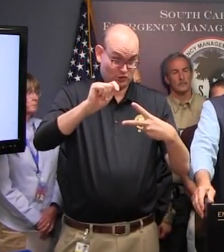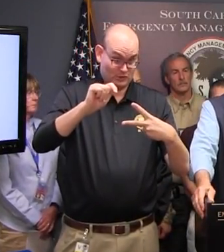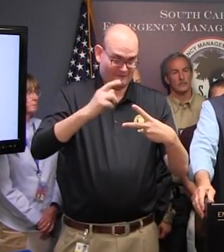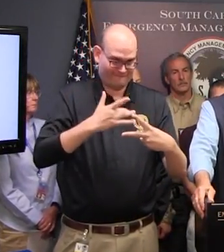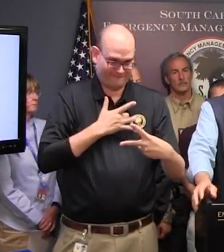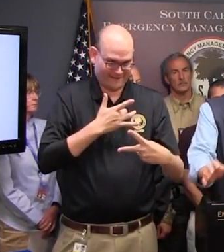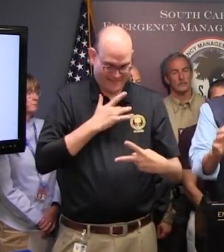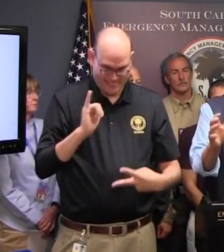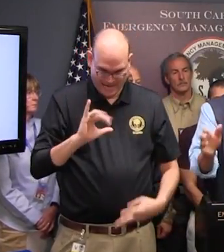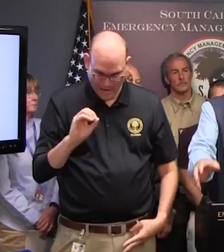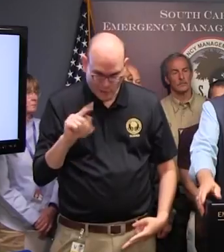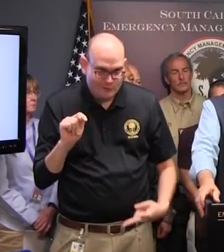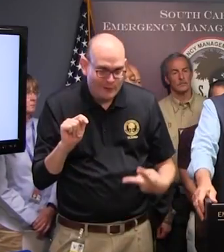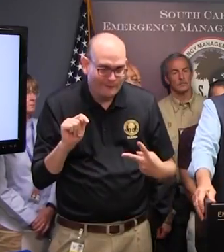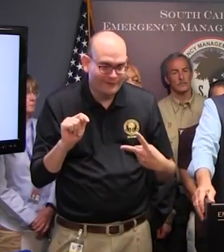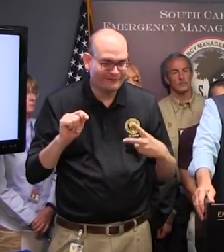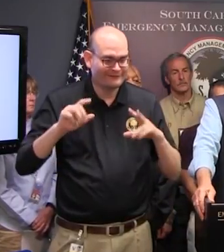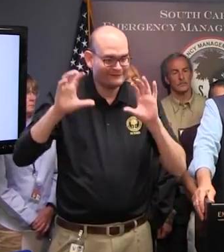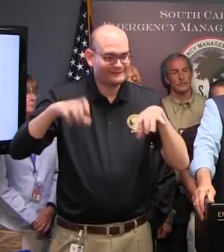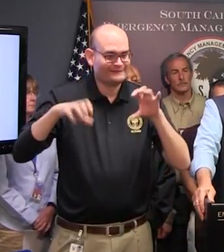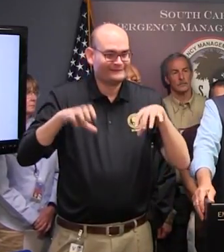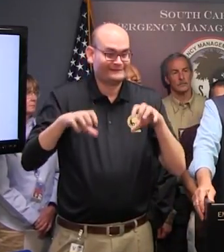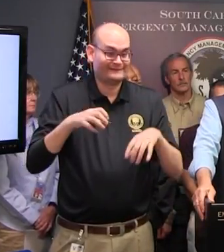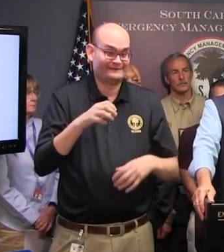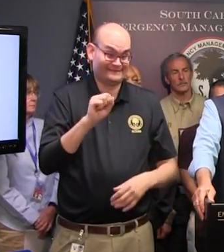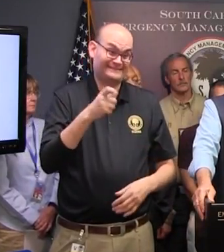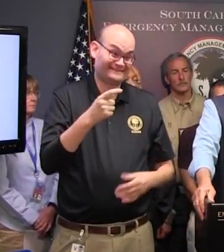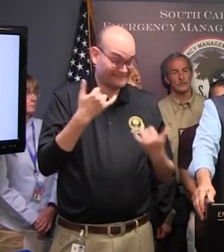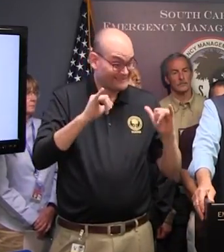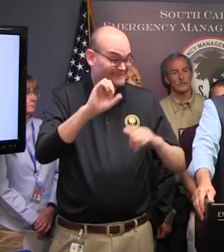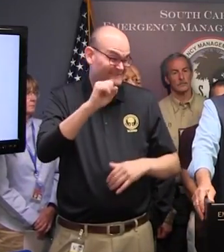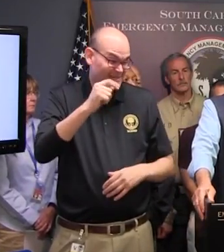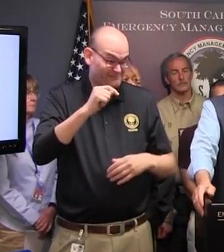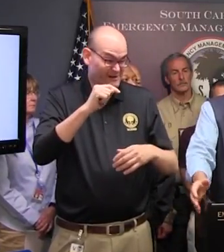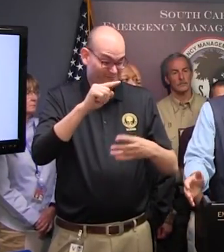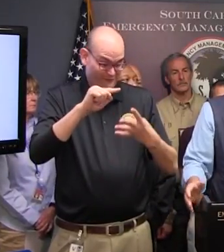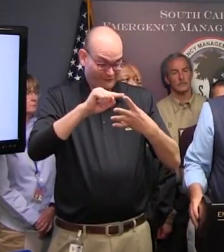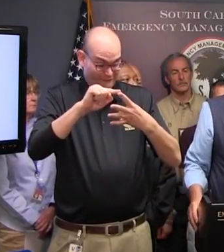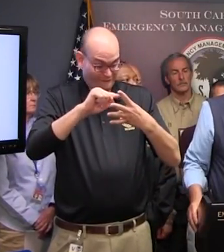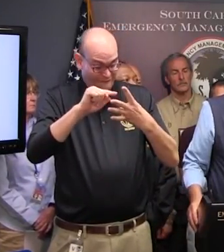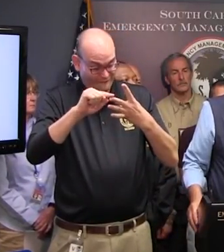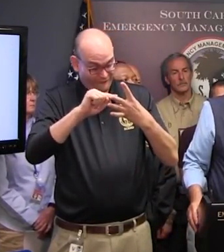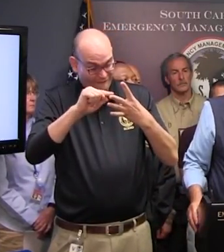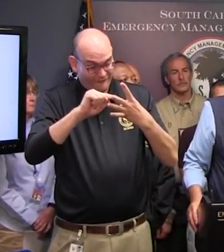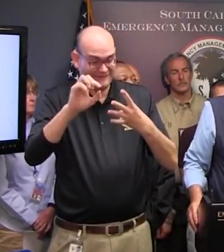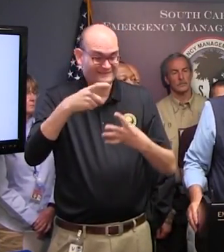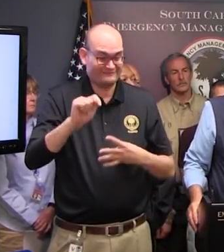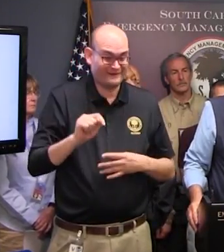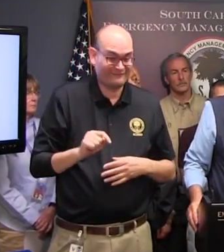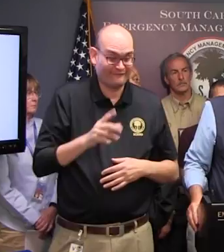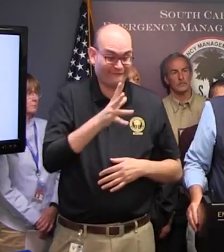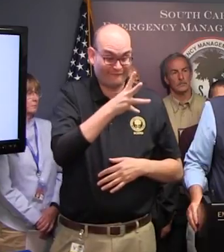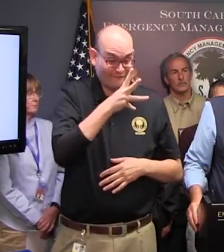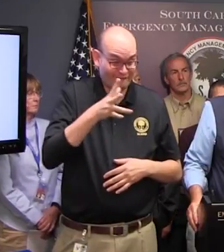through these rain events before, right at the heart of harvest season, it's been quite impactful. Right now, farmers are working